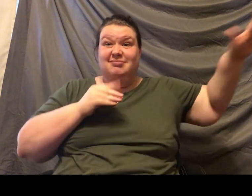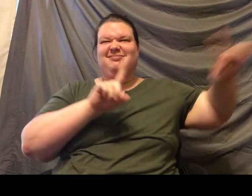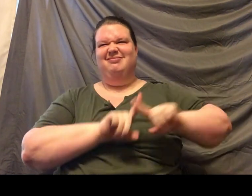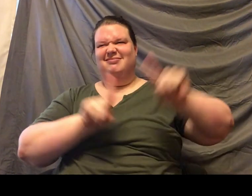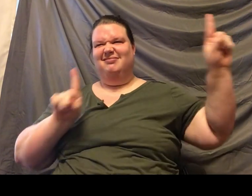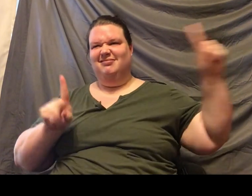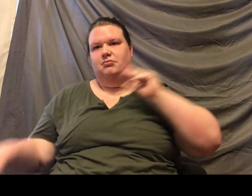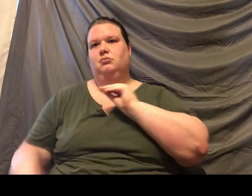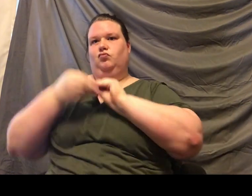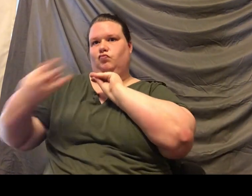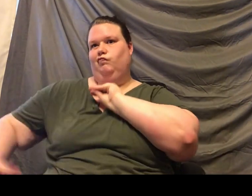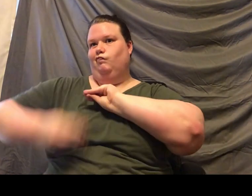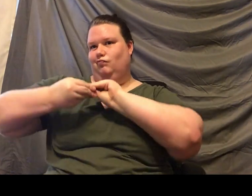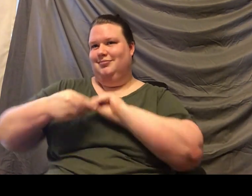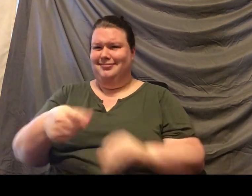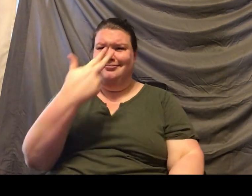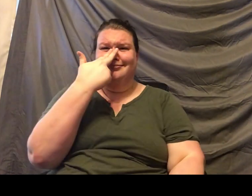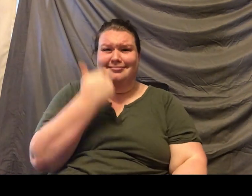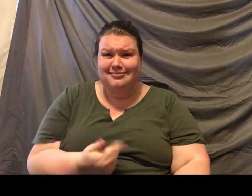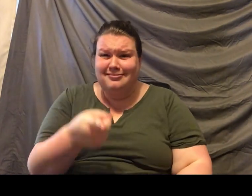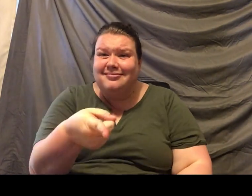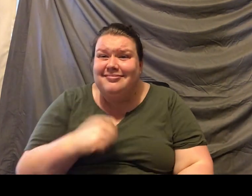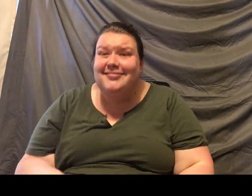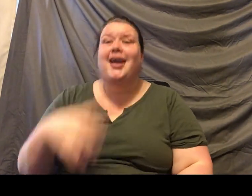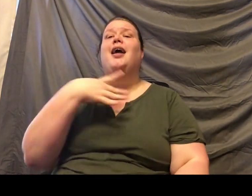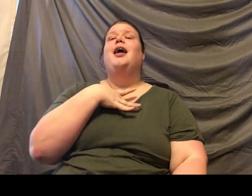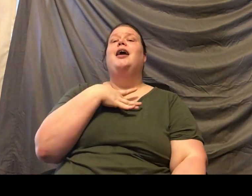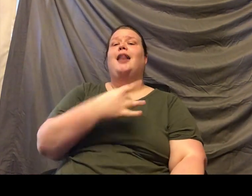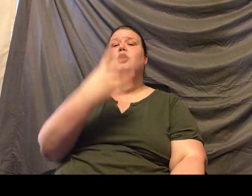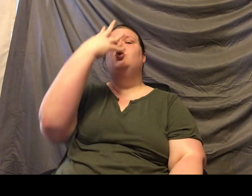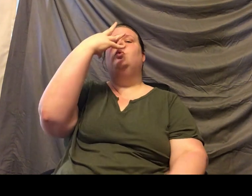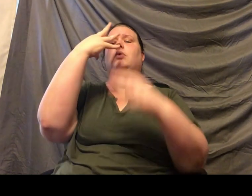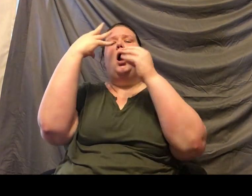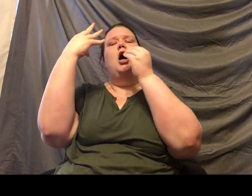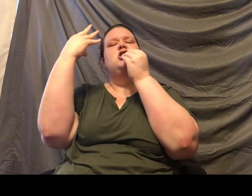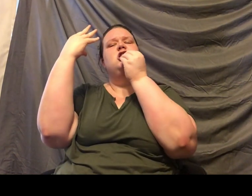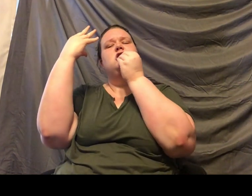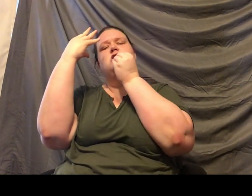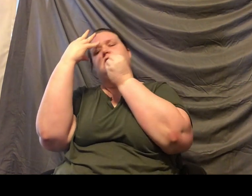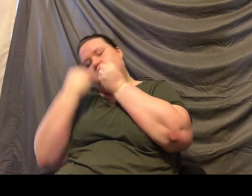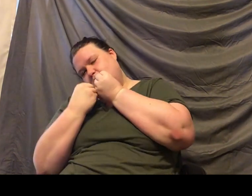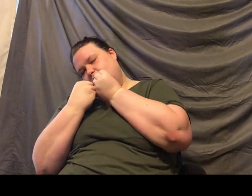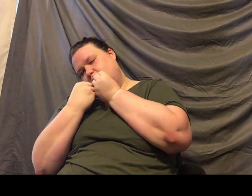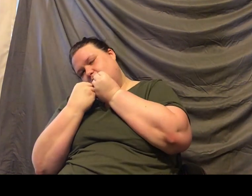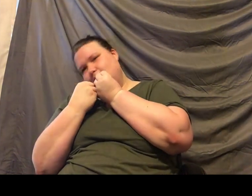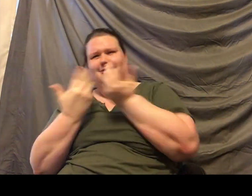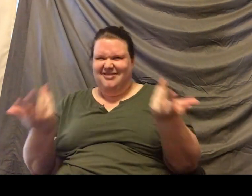He's so funny. He likes to sleep. I don't know why. So much while he's eating. Okay. Freddie wants to know if sloths have